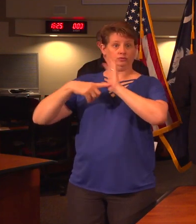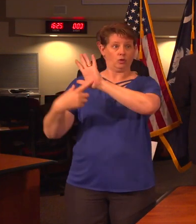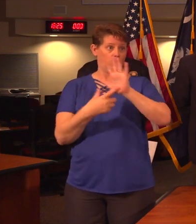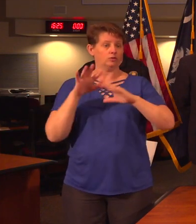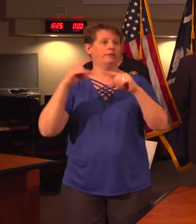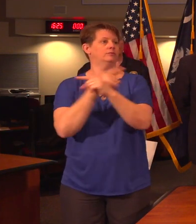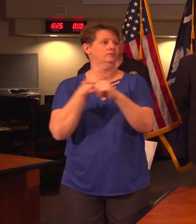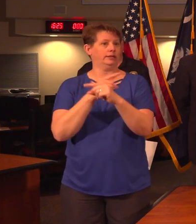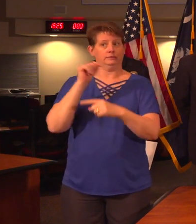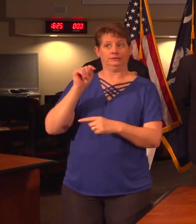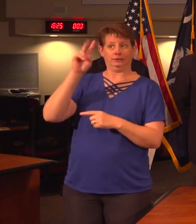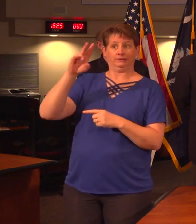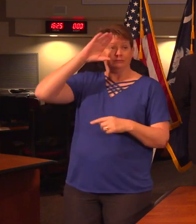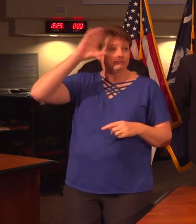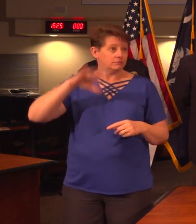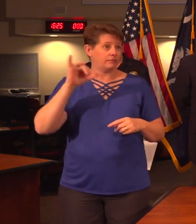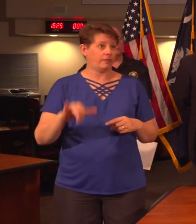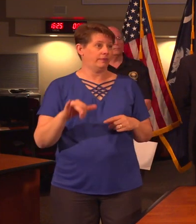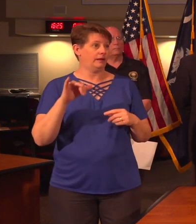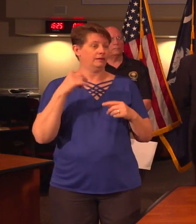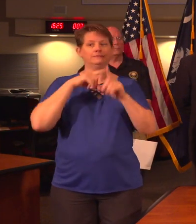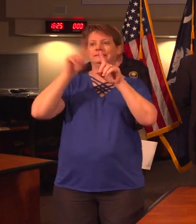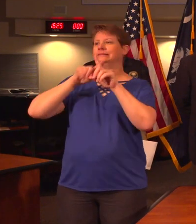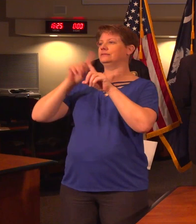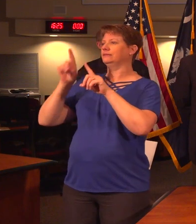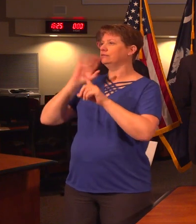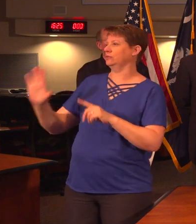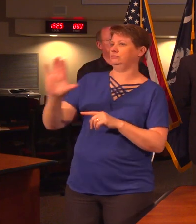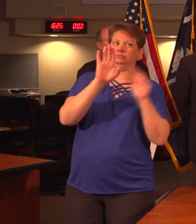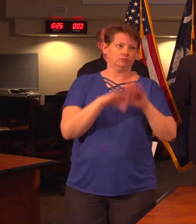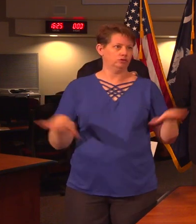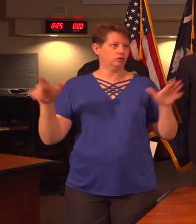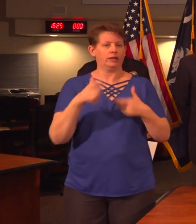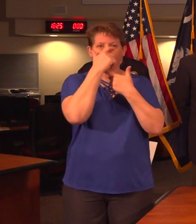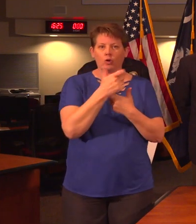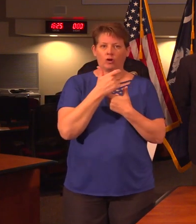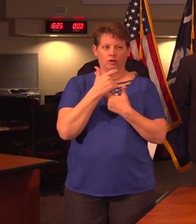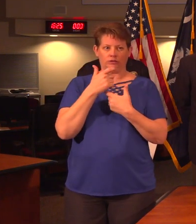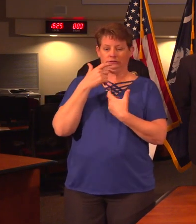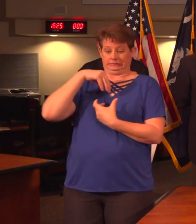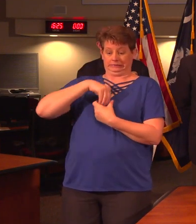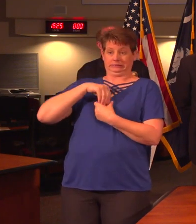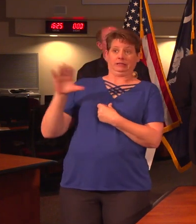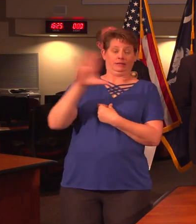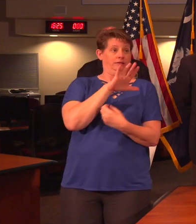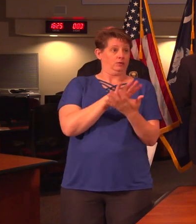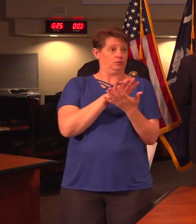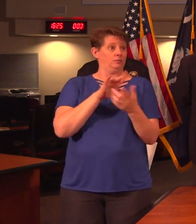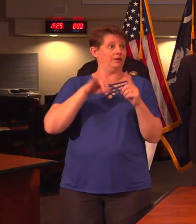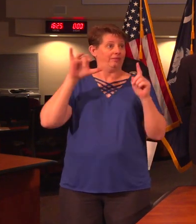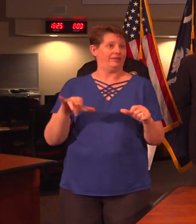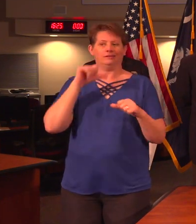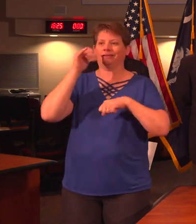their regular TV station. As you know, those have different channels that children view inside their school, but those